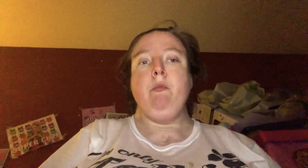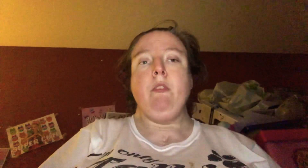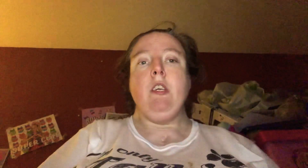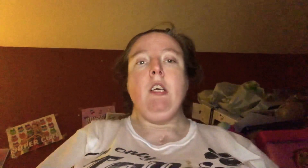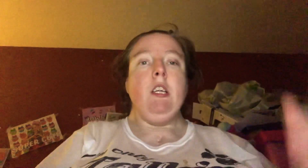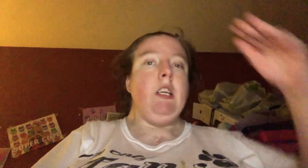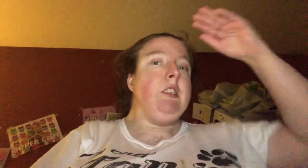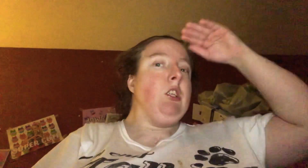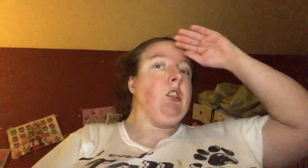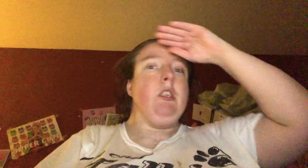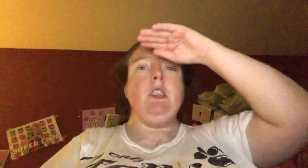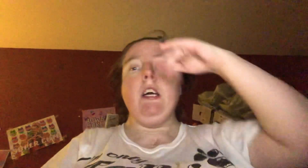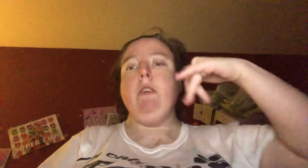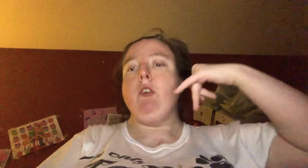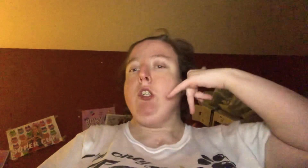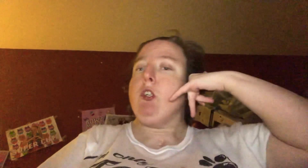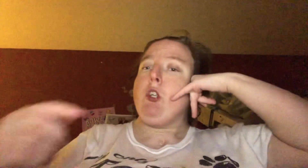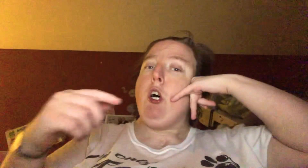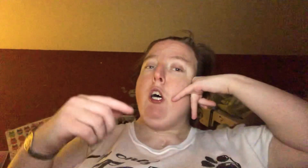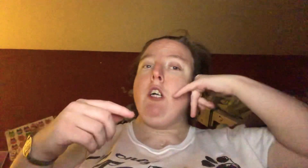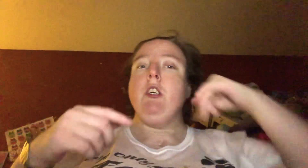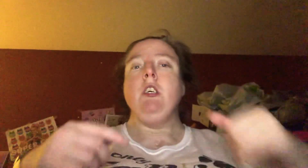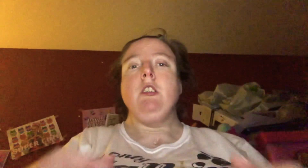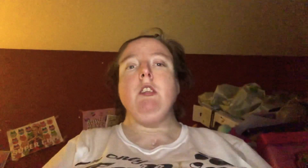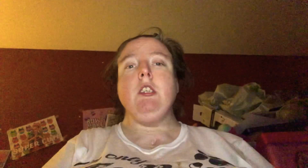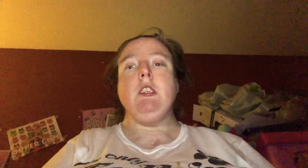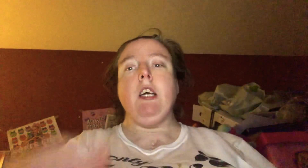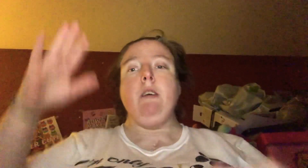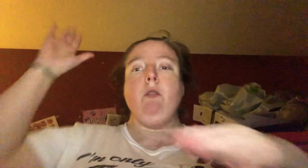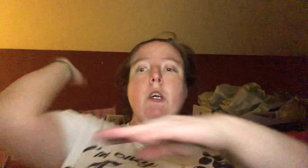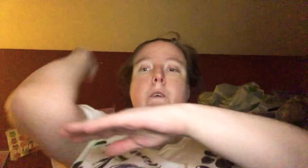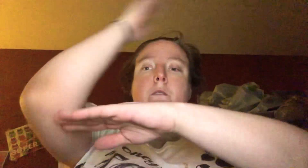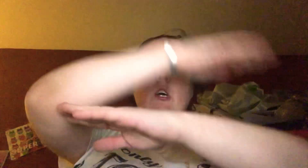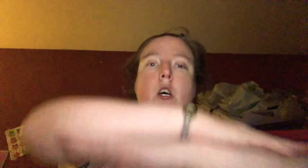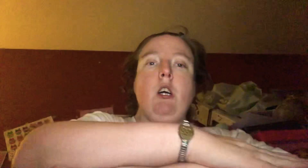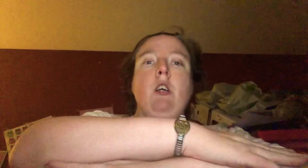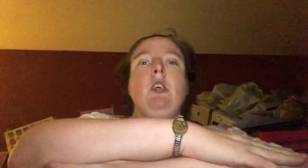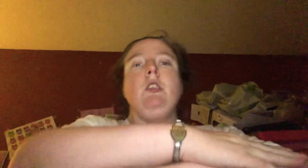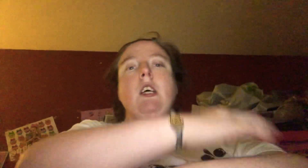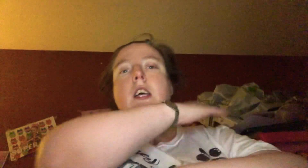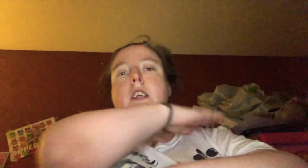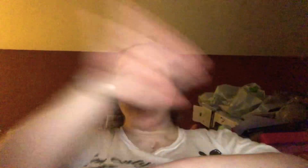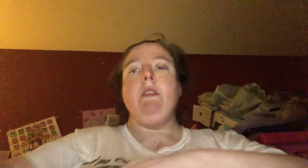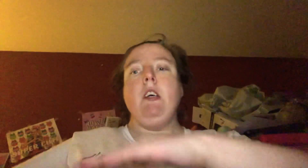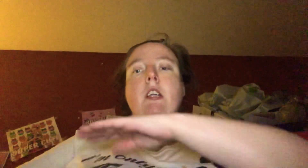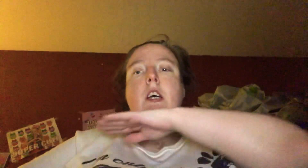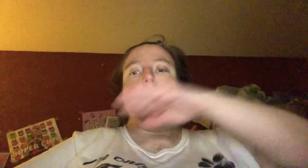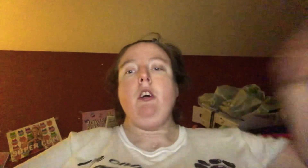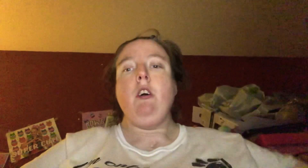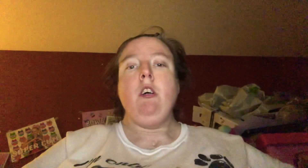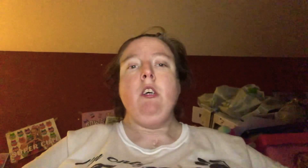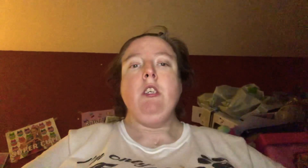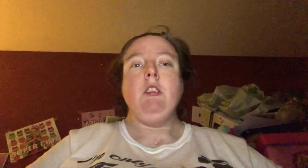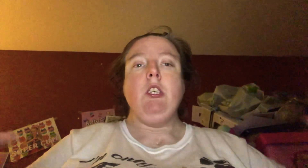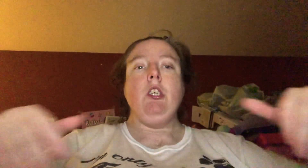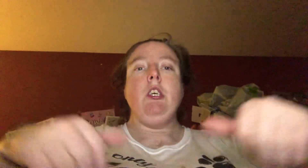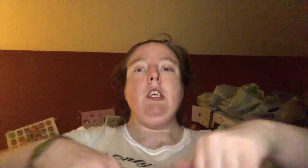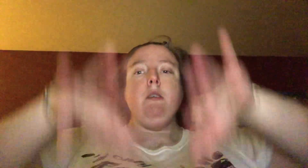You took your time with the call I took your time with the fall You gave me nothing at all But still you're in